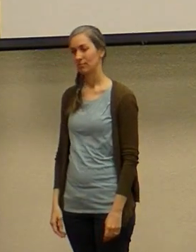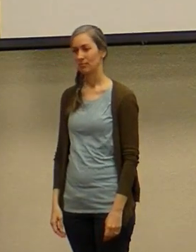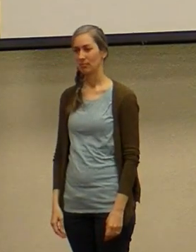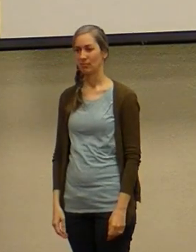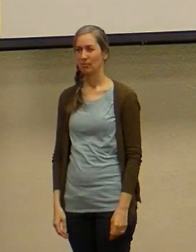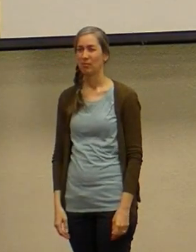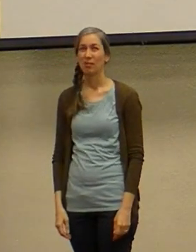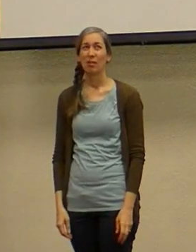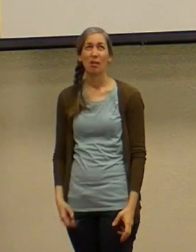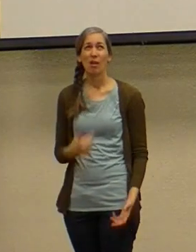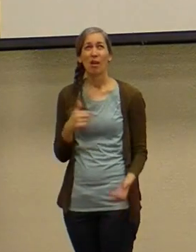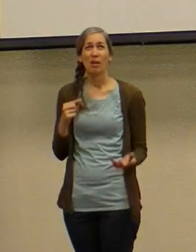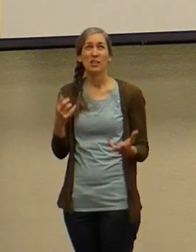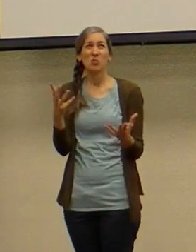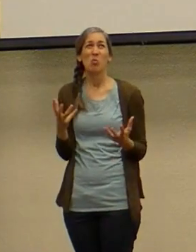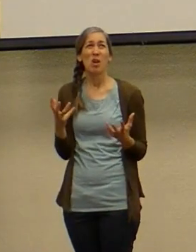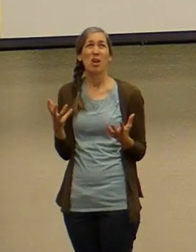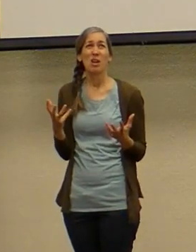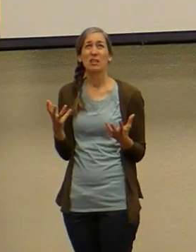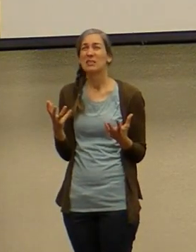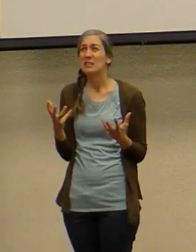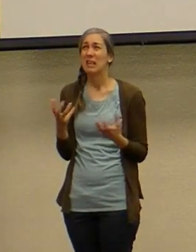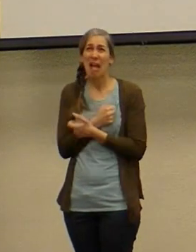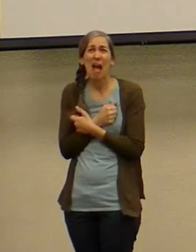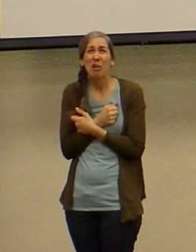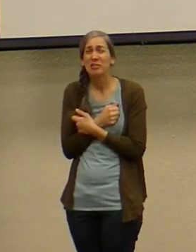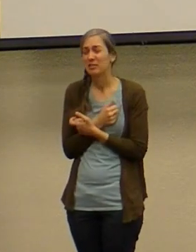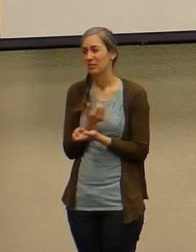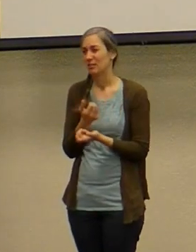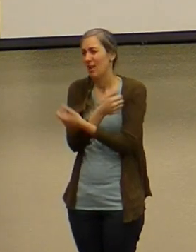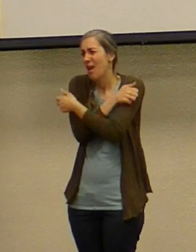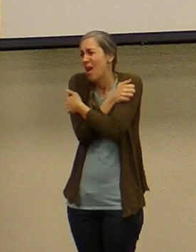I just want to be held I just want to be held